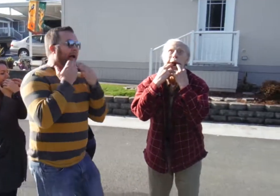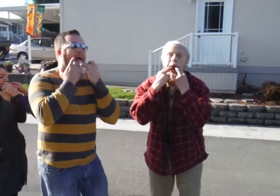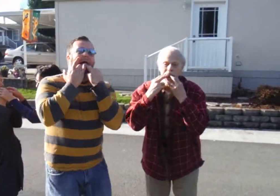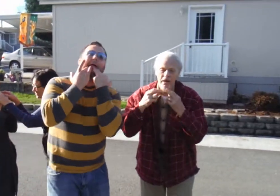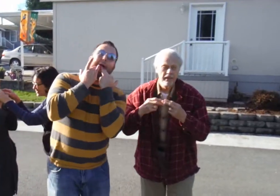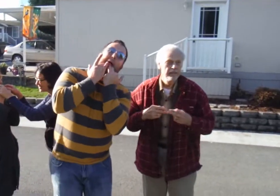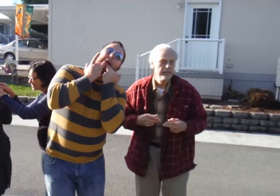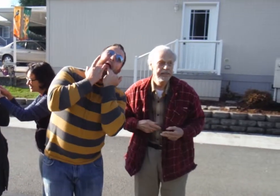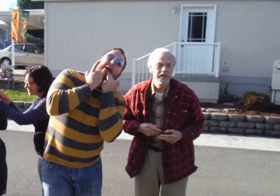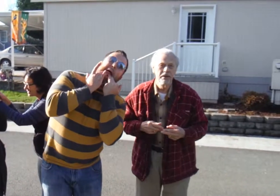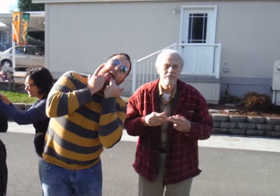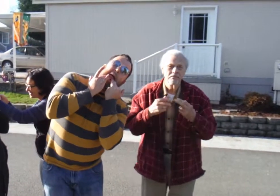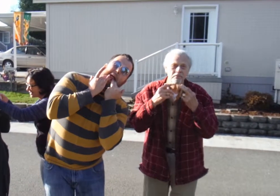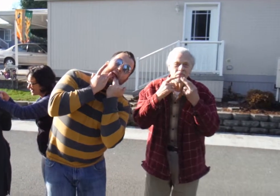What's the problem here? You're not getting it going.